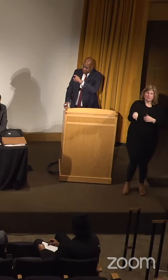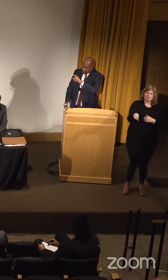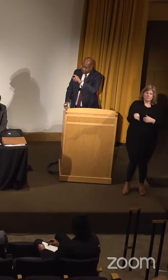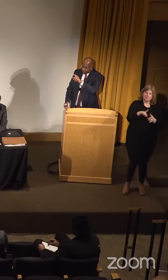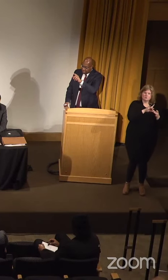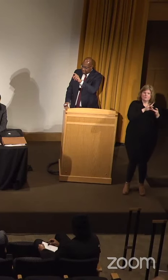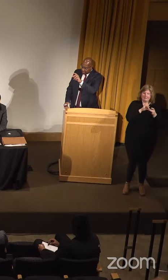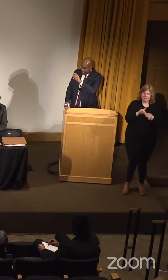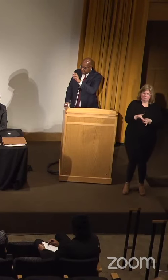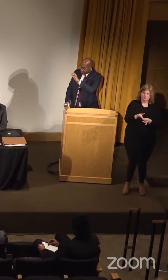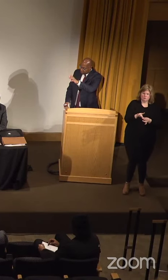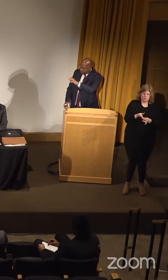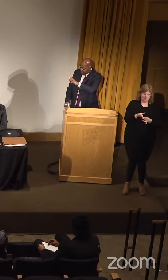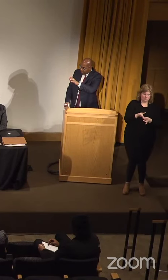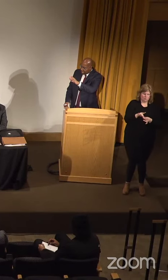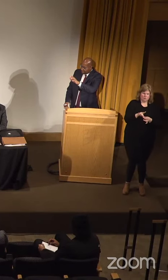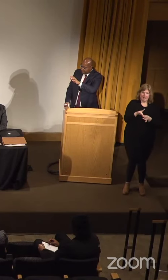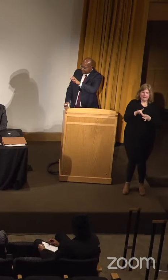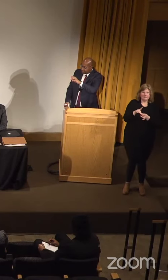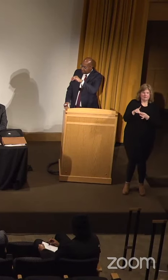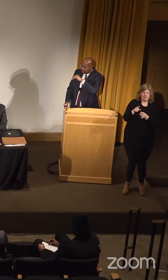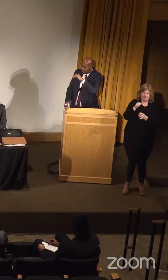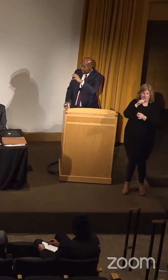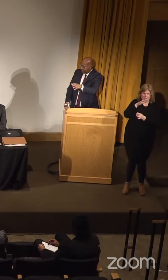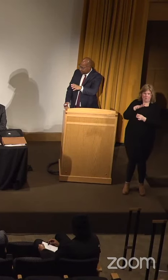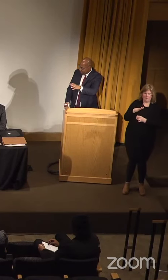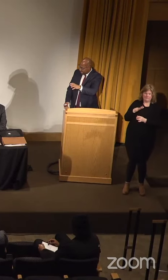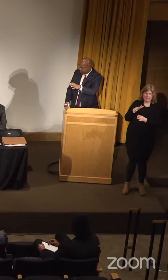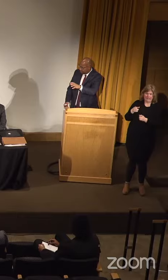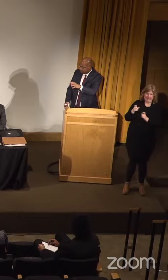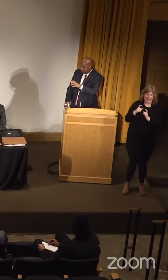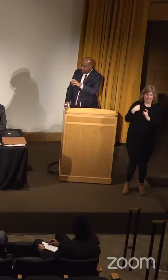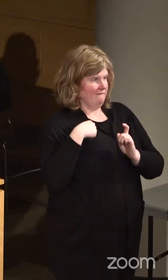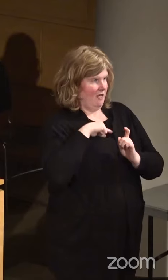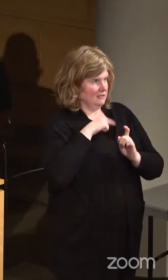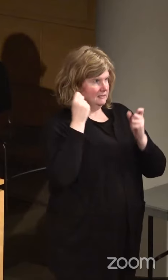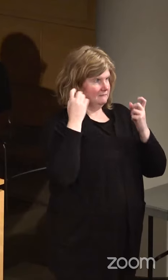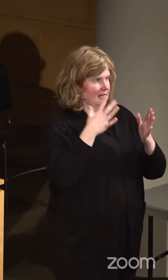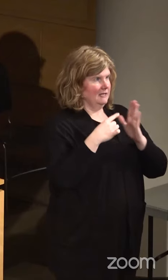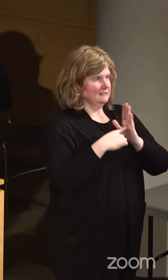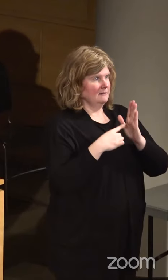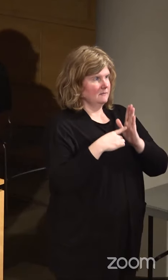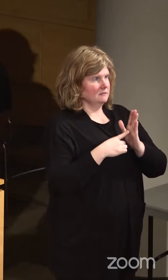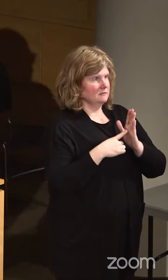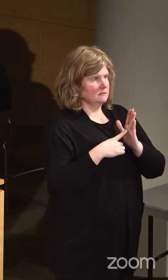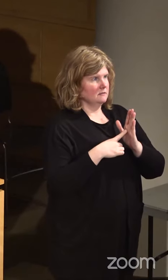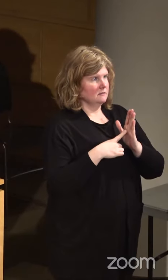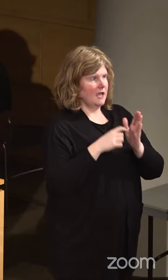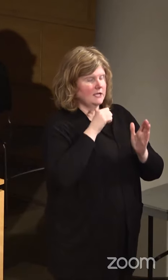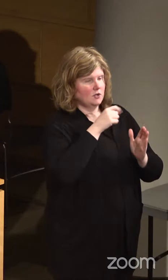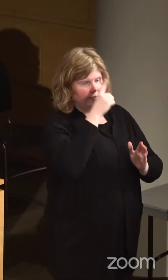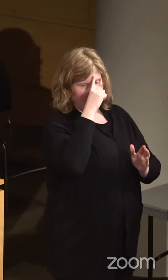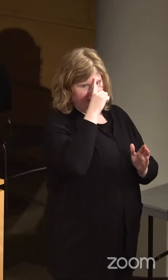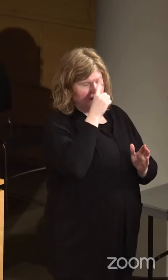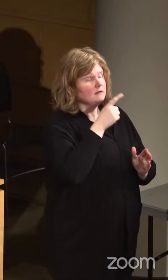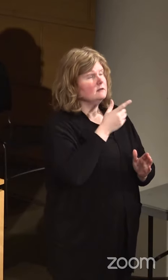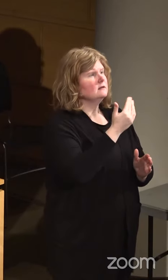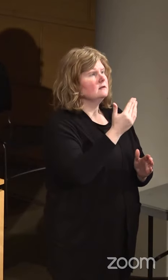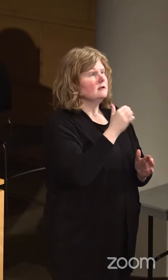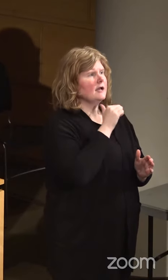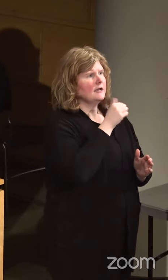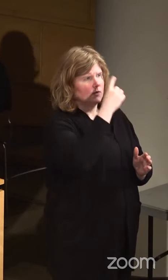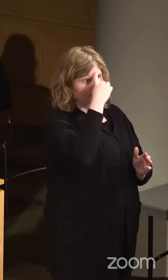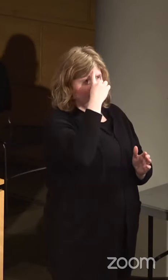it's related to – and the gentlewoman gave us a lot of examples that – what's that?